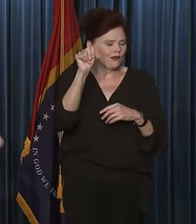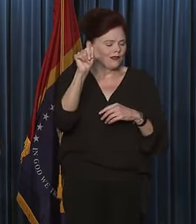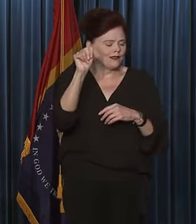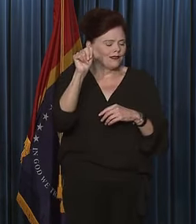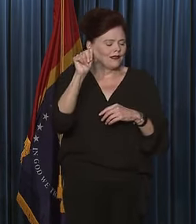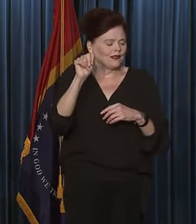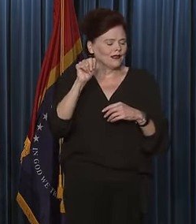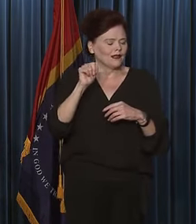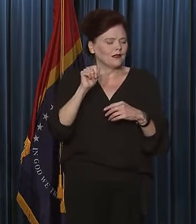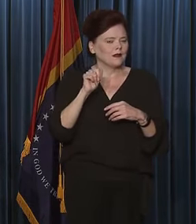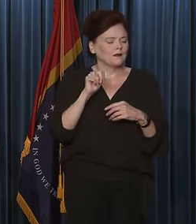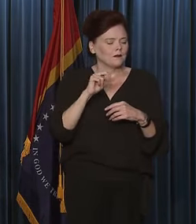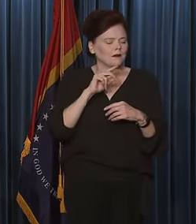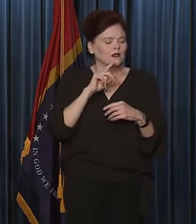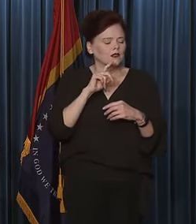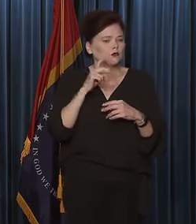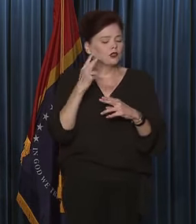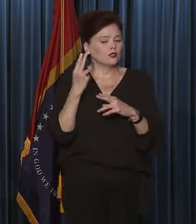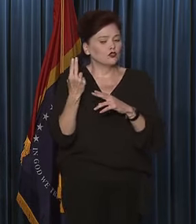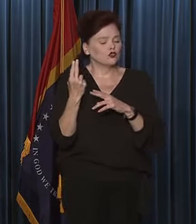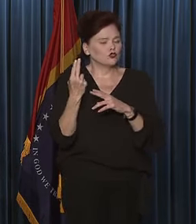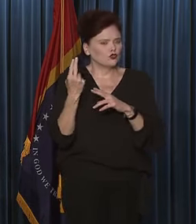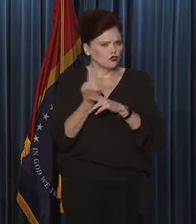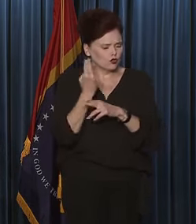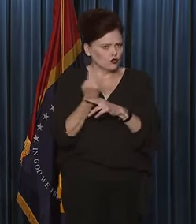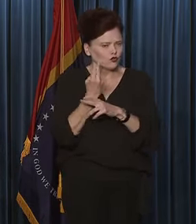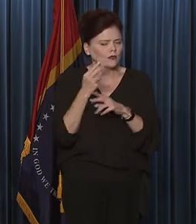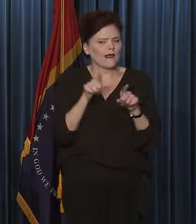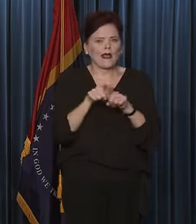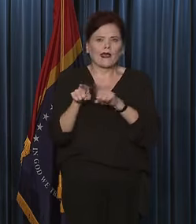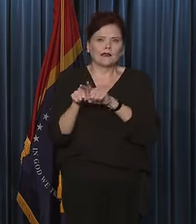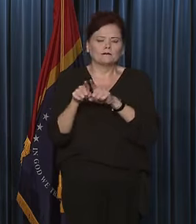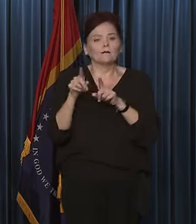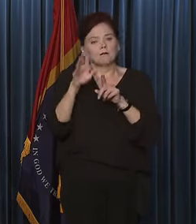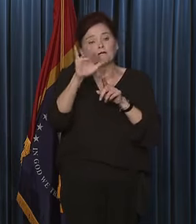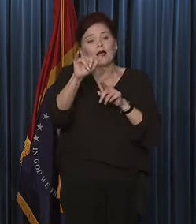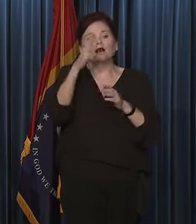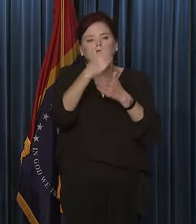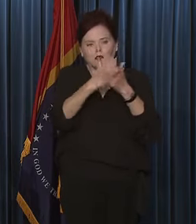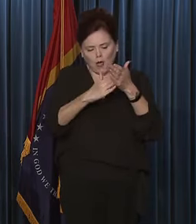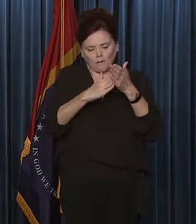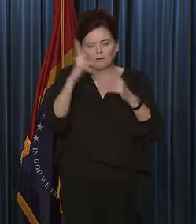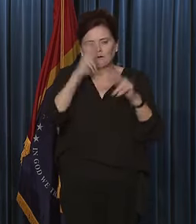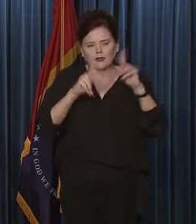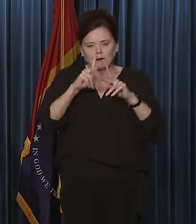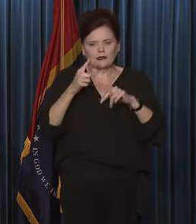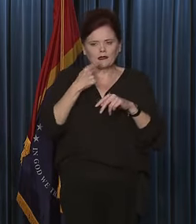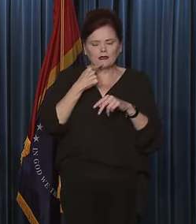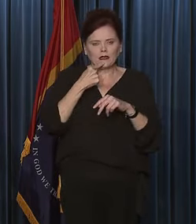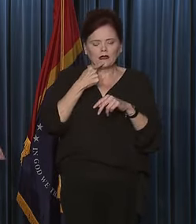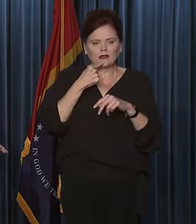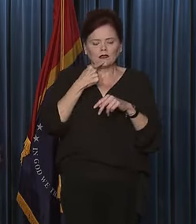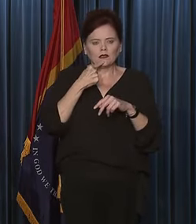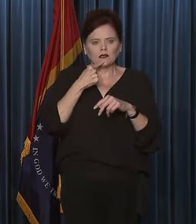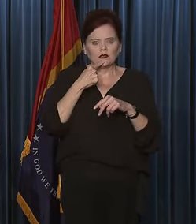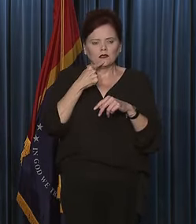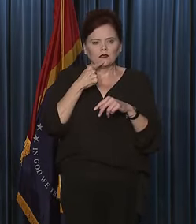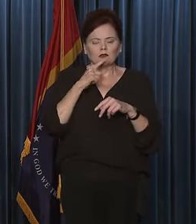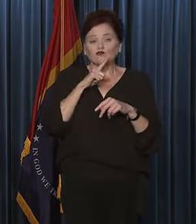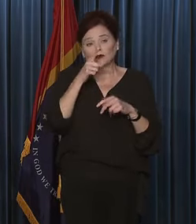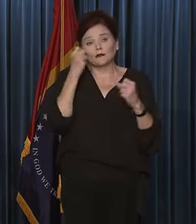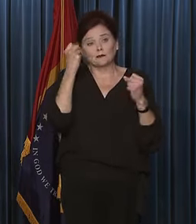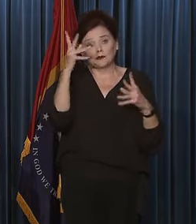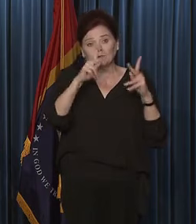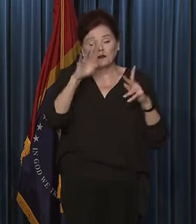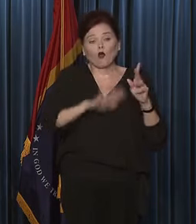but it, it certainly has been used as, by some, uh, to say that, that they would, uh, really lots of